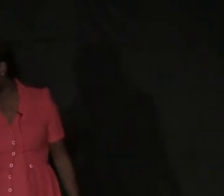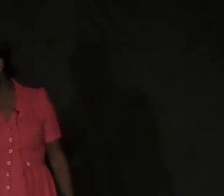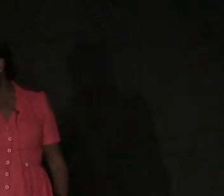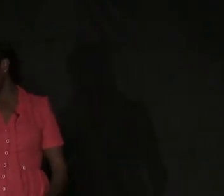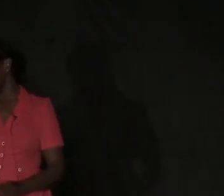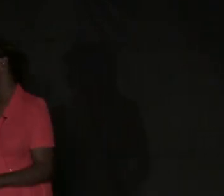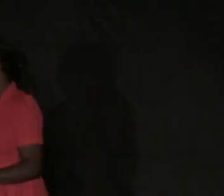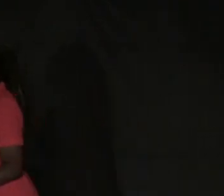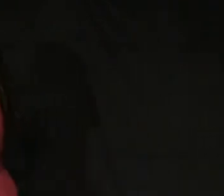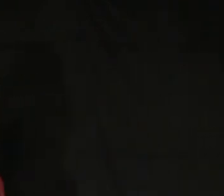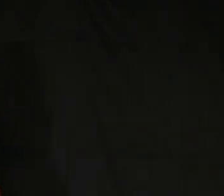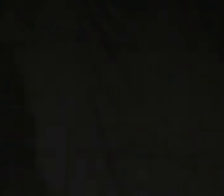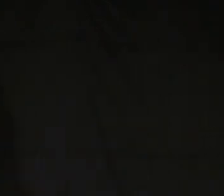Kasha Reese!